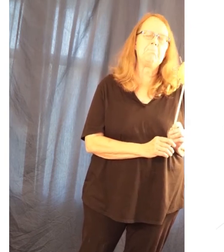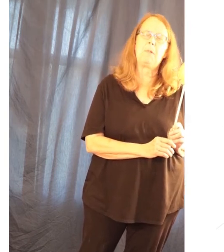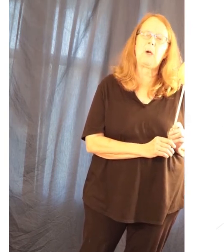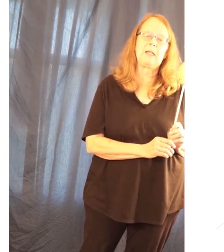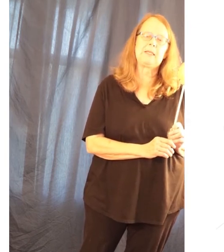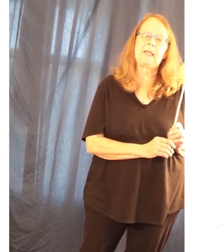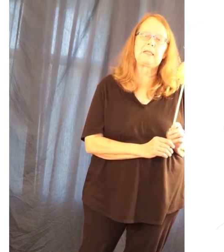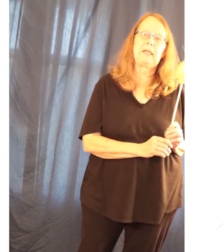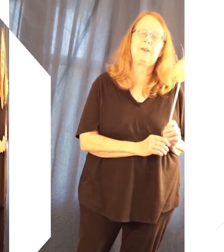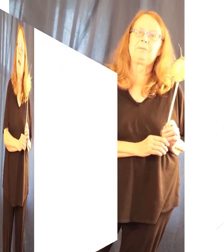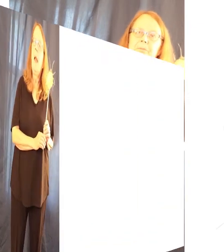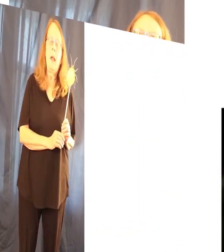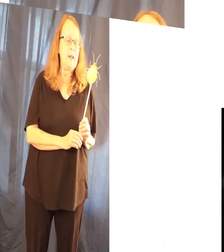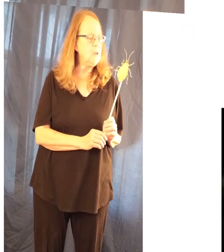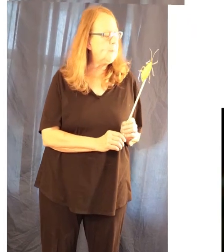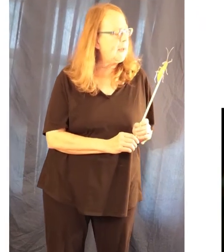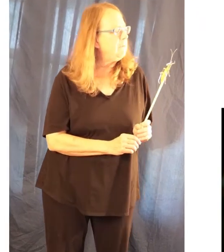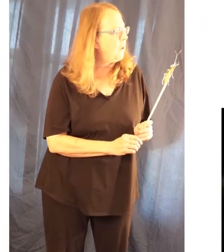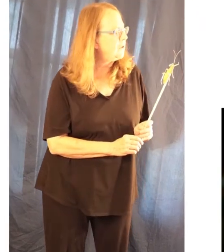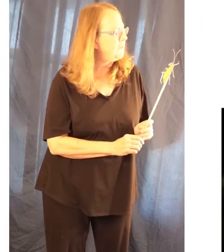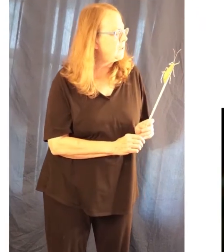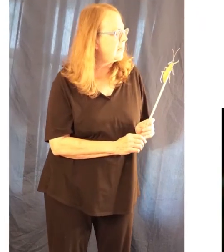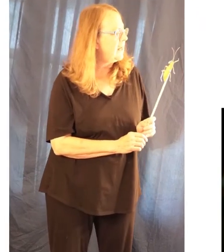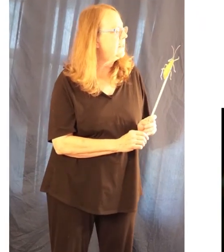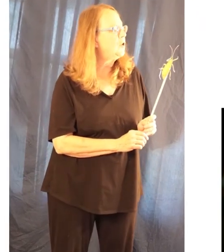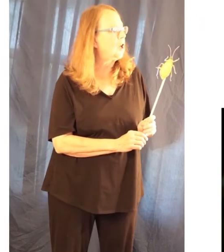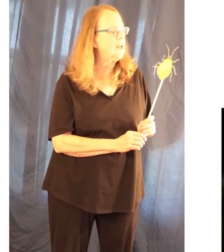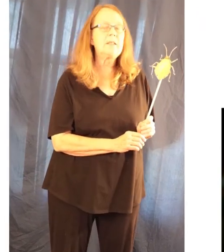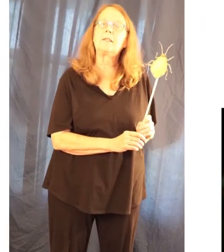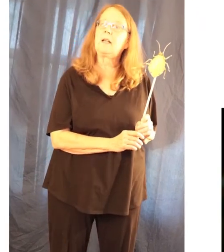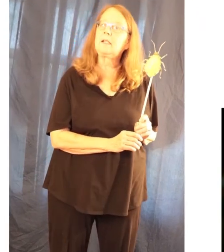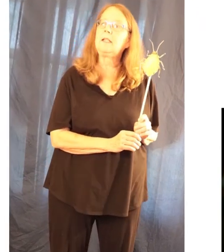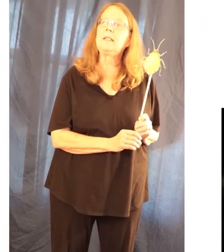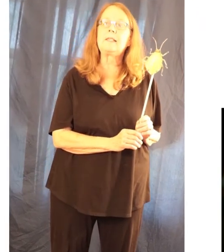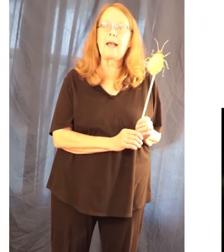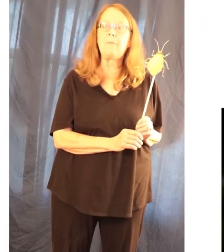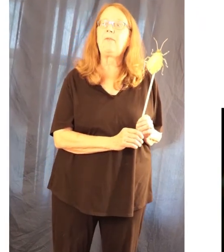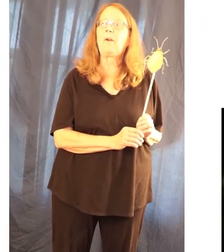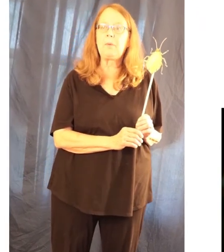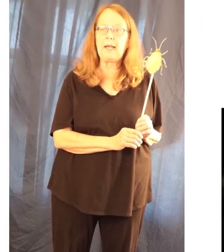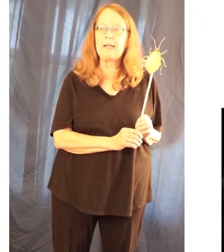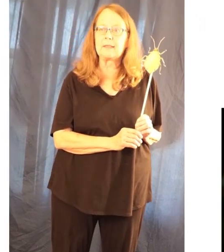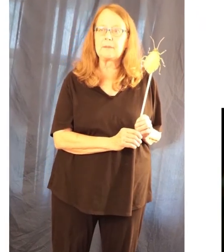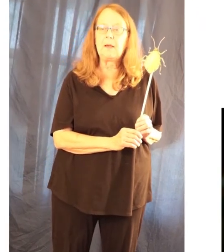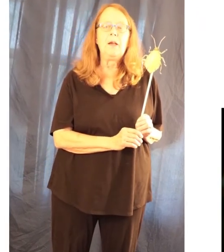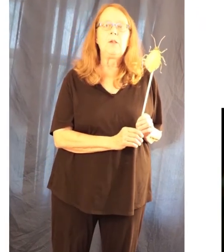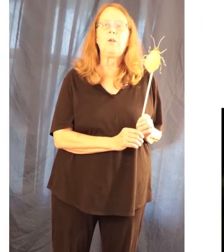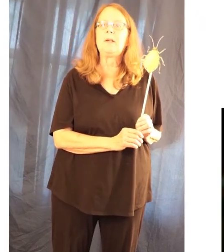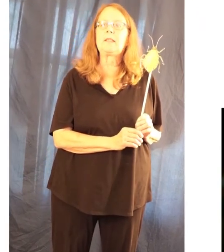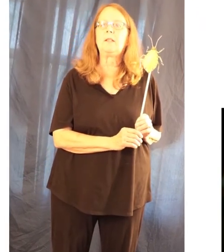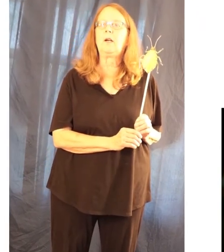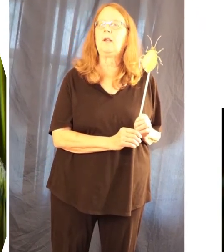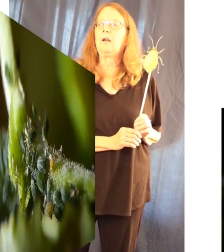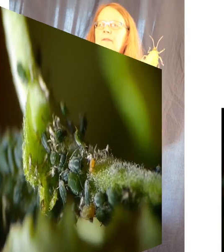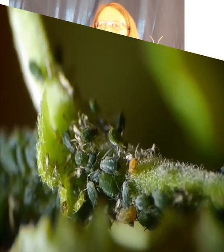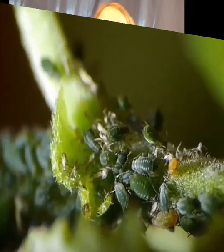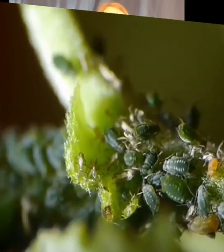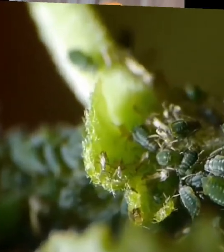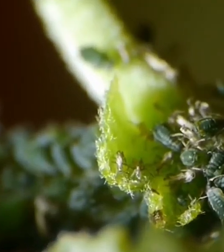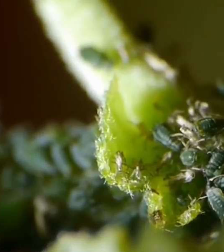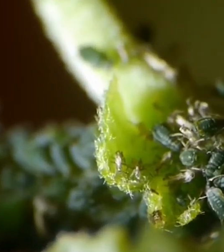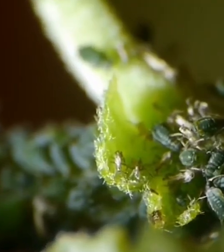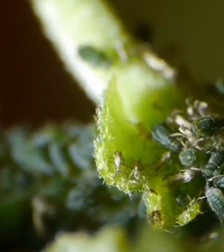You're a smart insect, Ava. And you spend most of your days just sucking the sap from plants. You must love